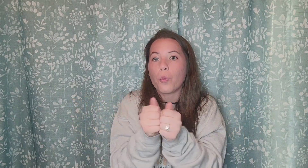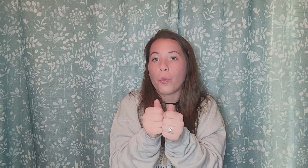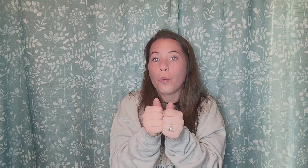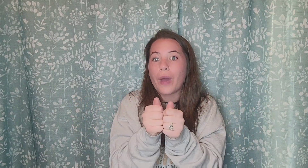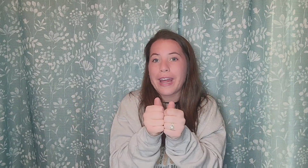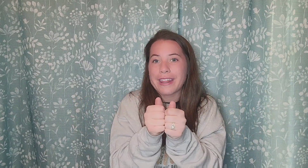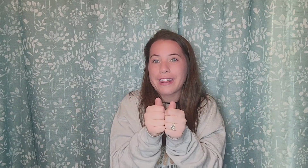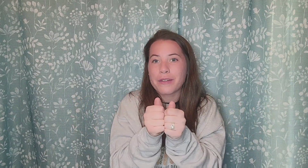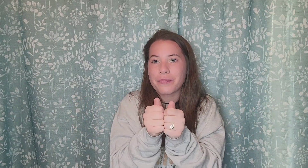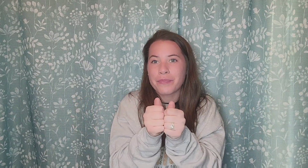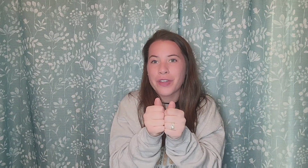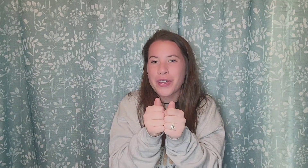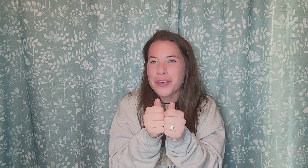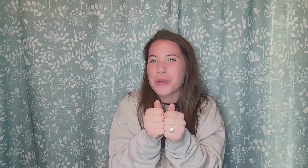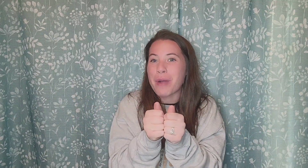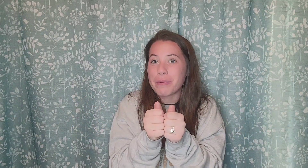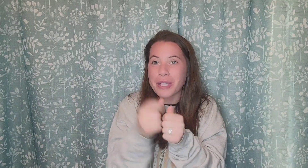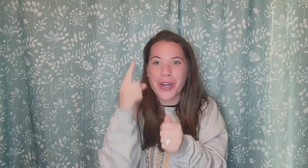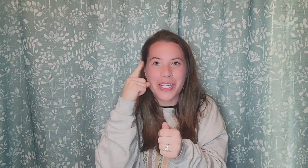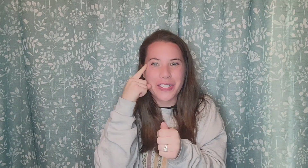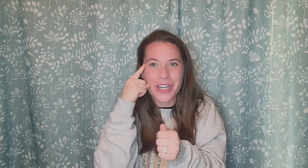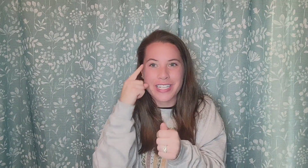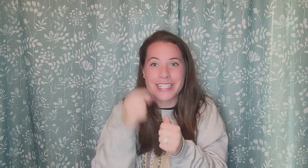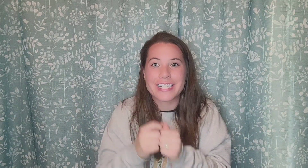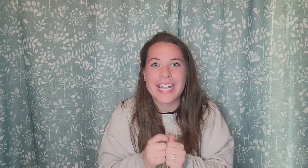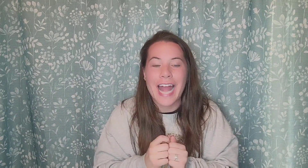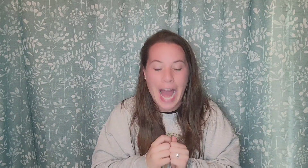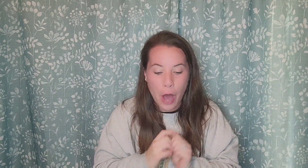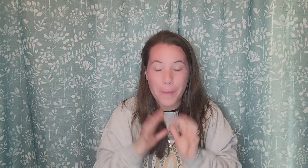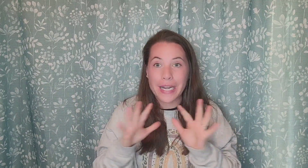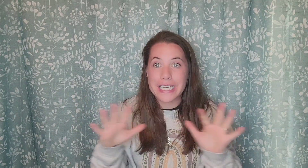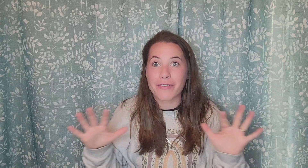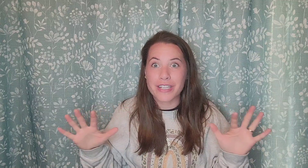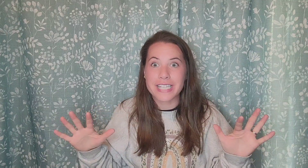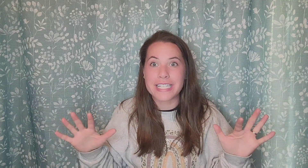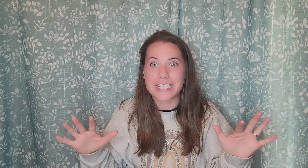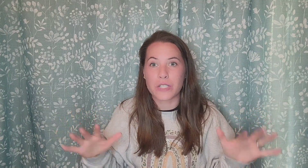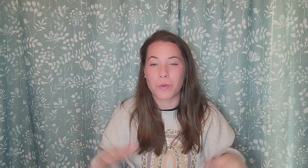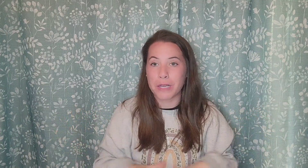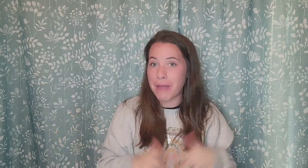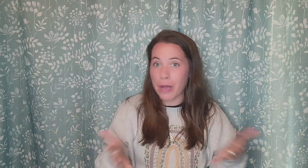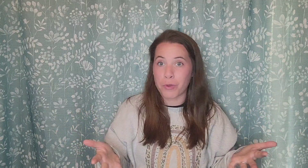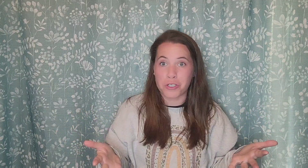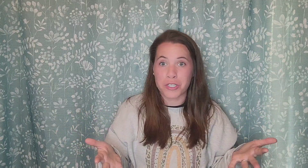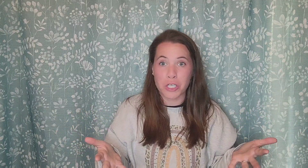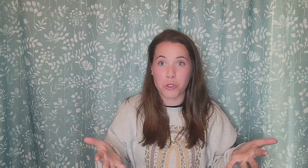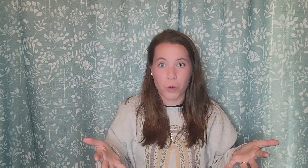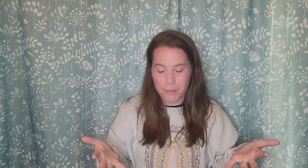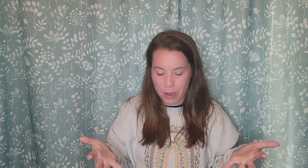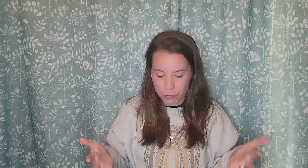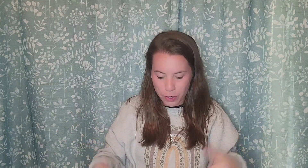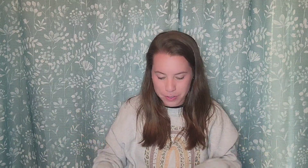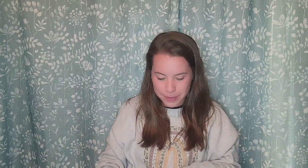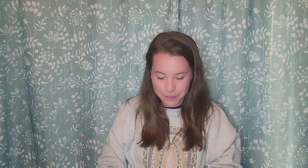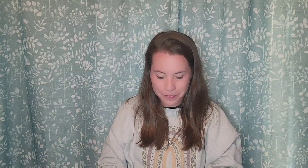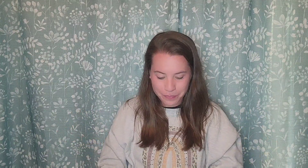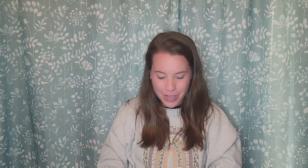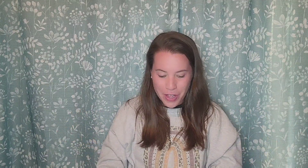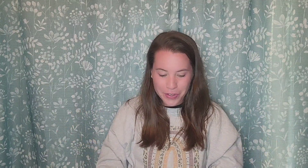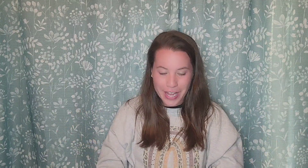With. You're probably already starting to see how many different sentences we can make with just these short amount of words. Okay.